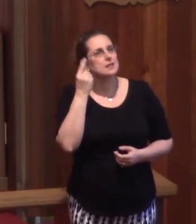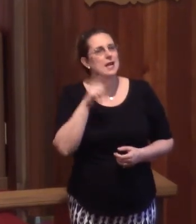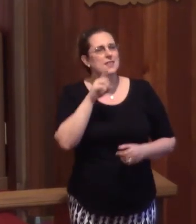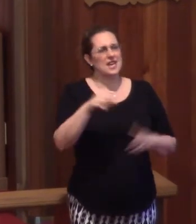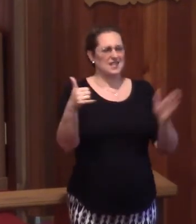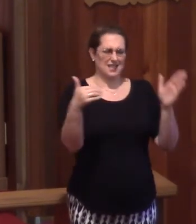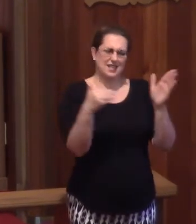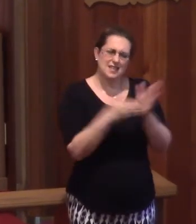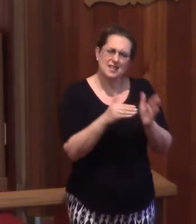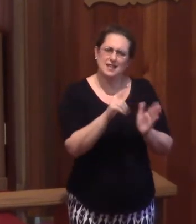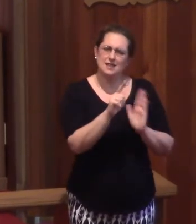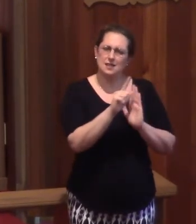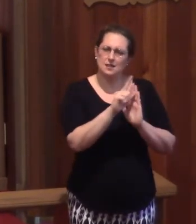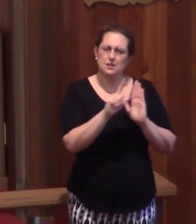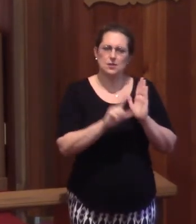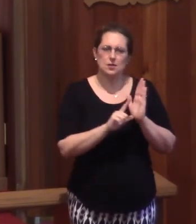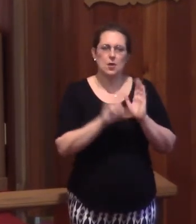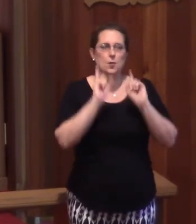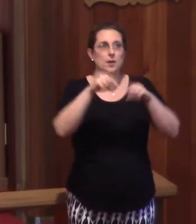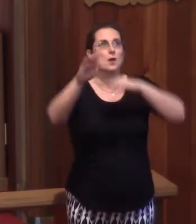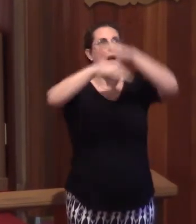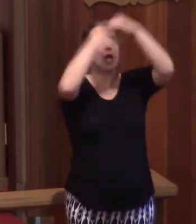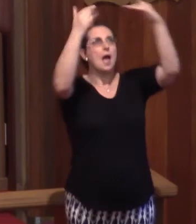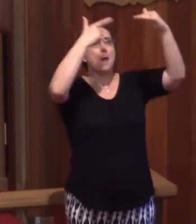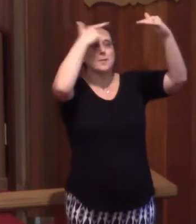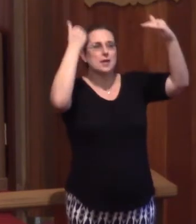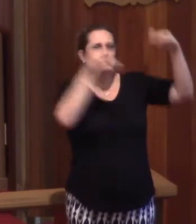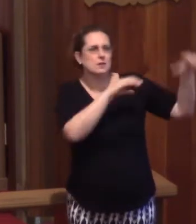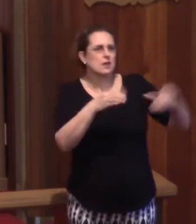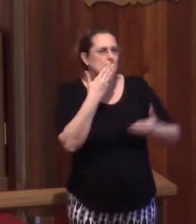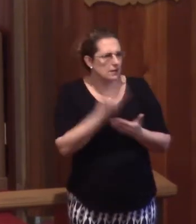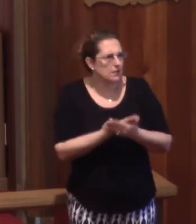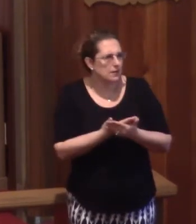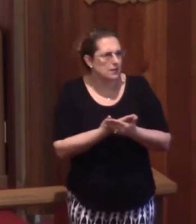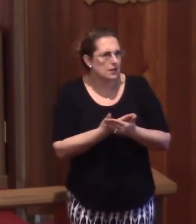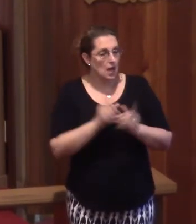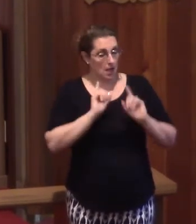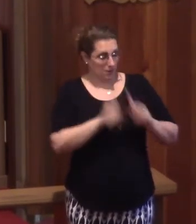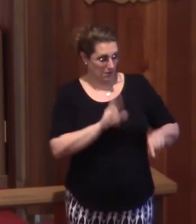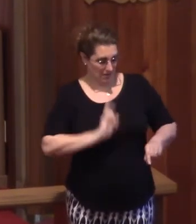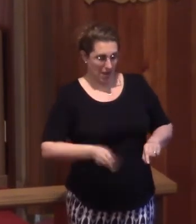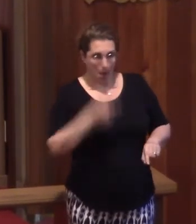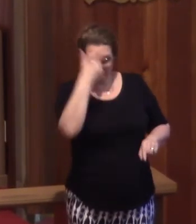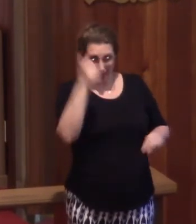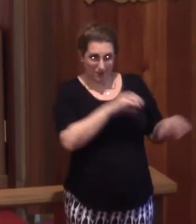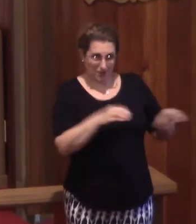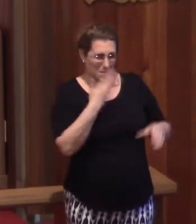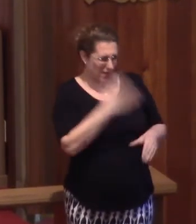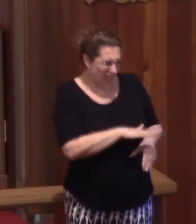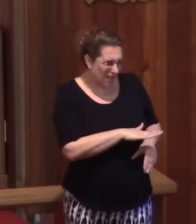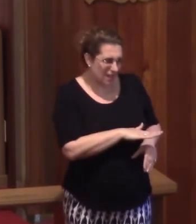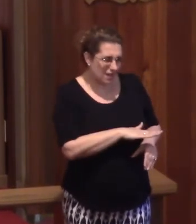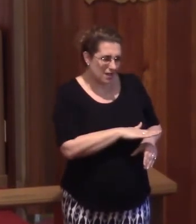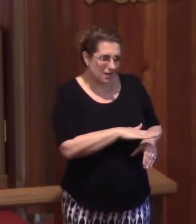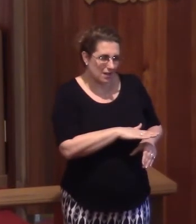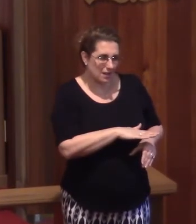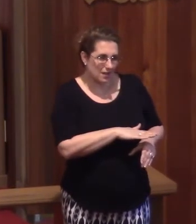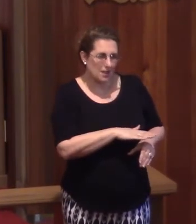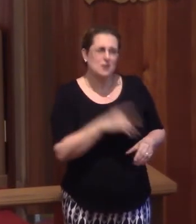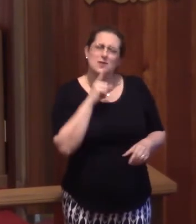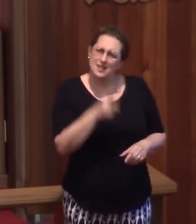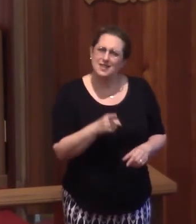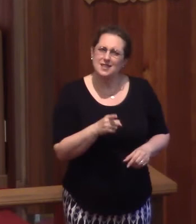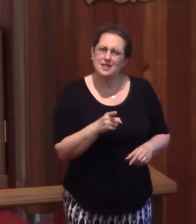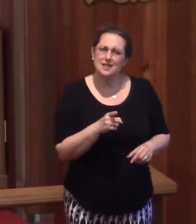-Lutheran, isn't it? That we go to heaven because we've done good? And go to hell because we've done bad? I mean,